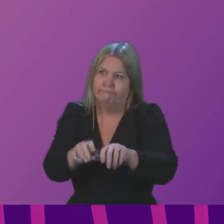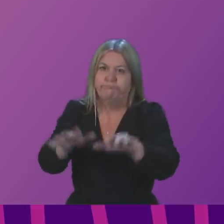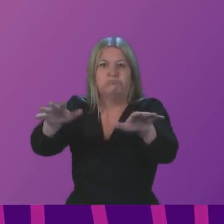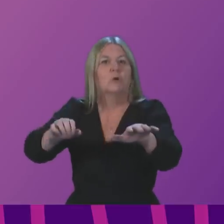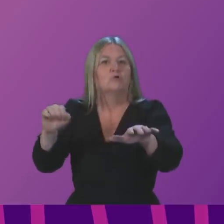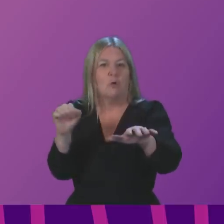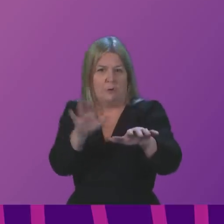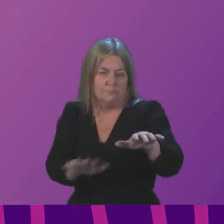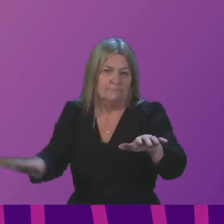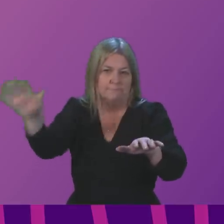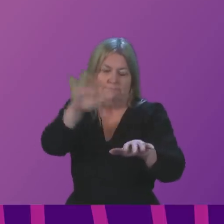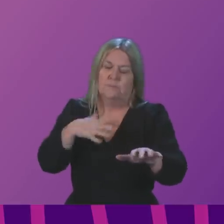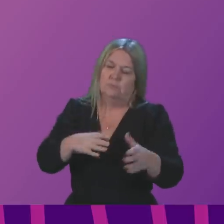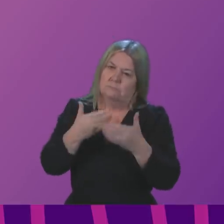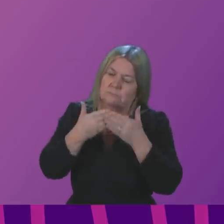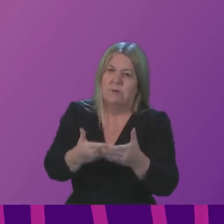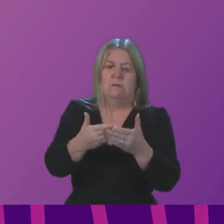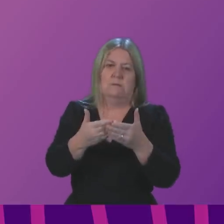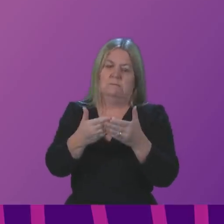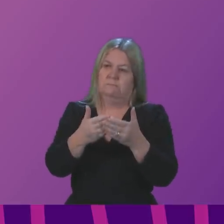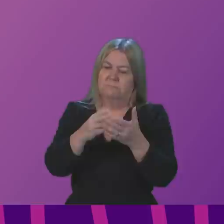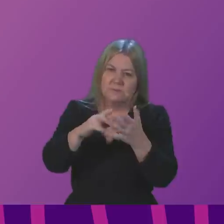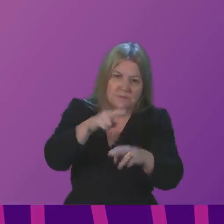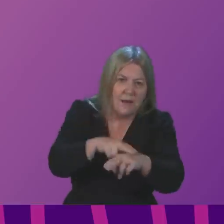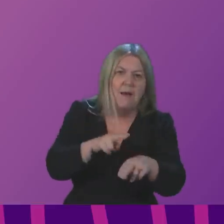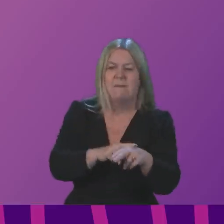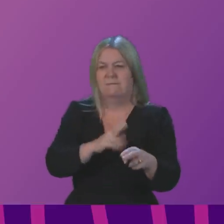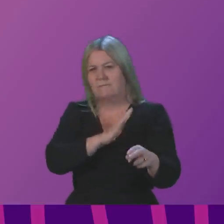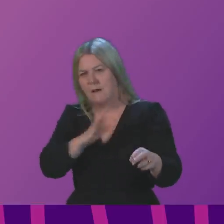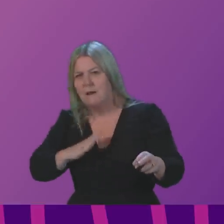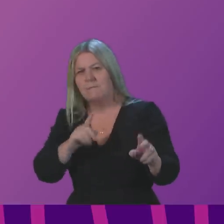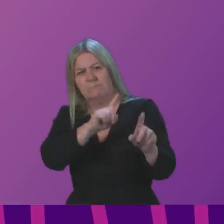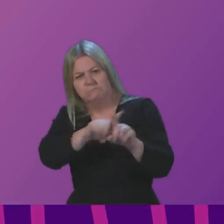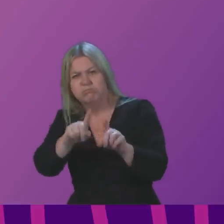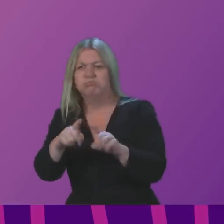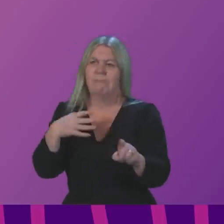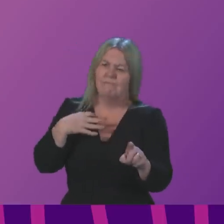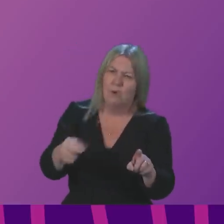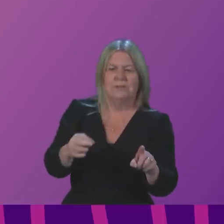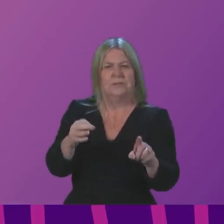frontline staff, the armed forces and the volunteers who have made that happen.